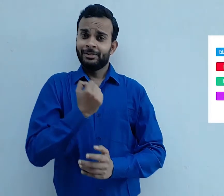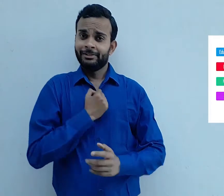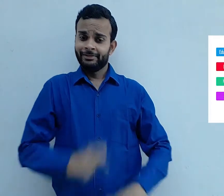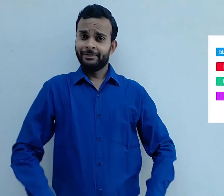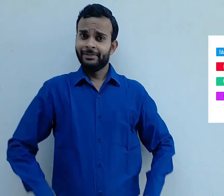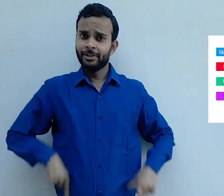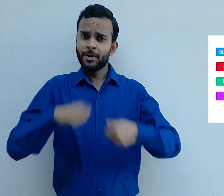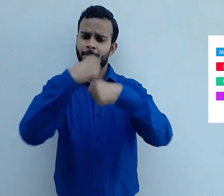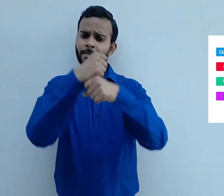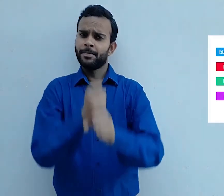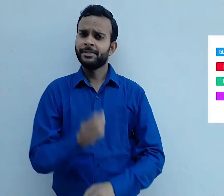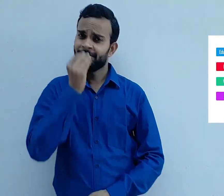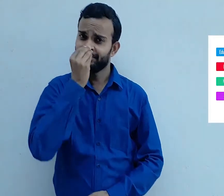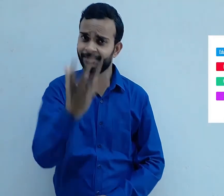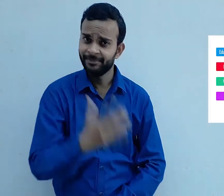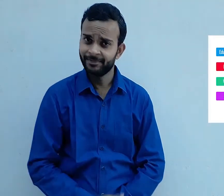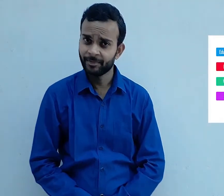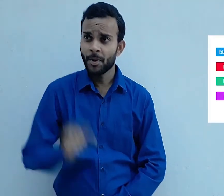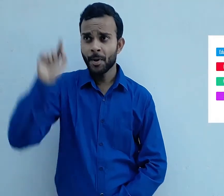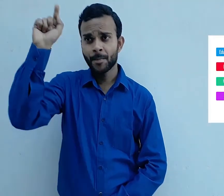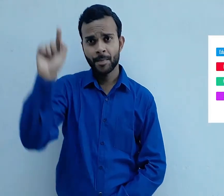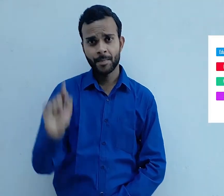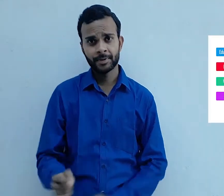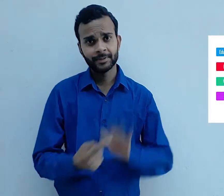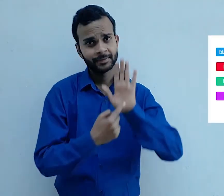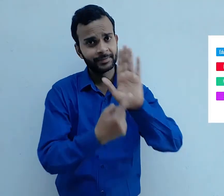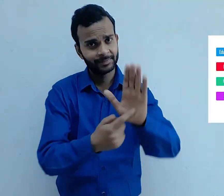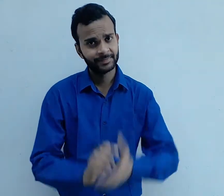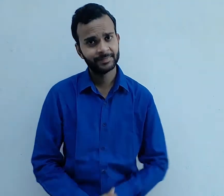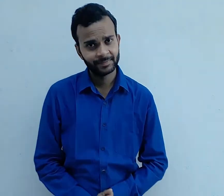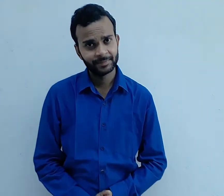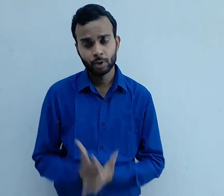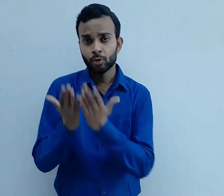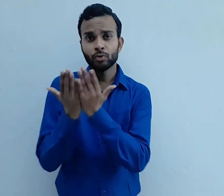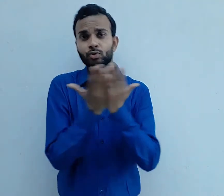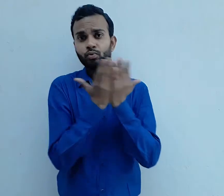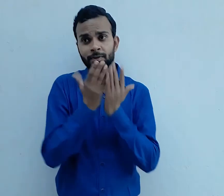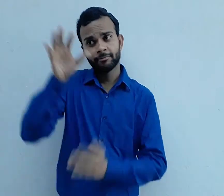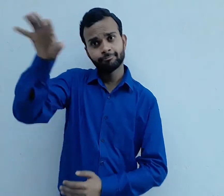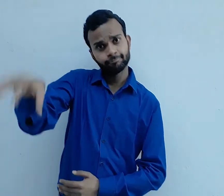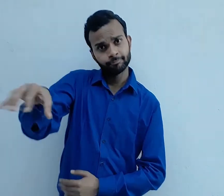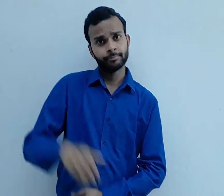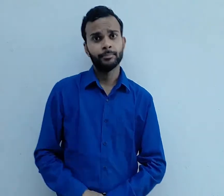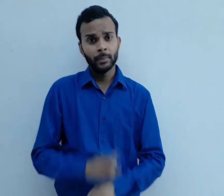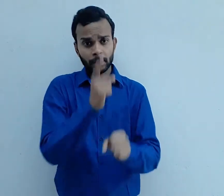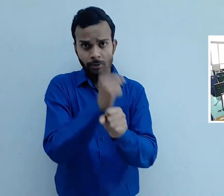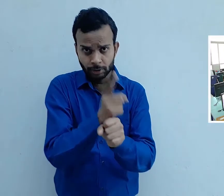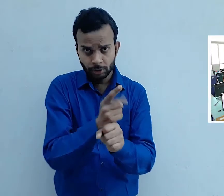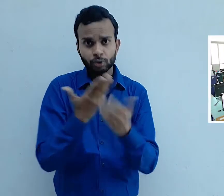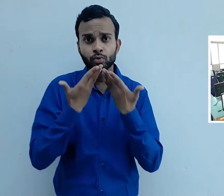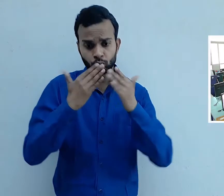easier. Now I will tell you about the places where computers are used. In schools, computer trainings are